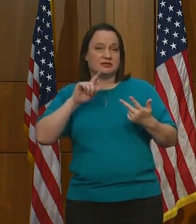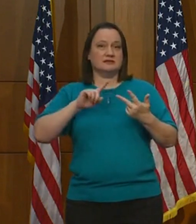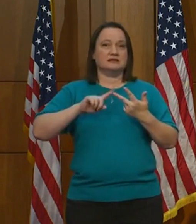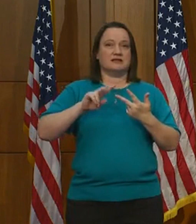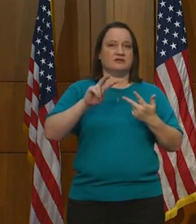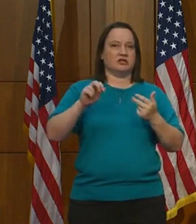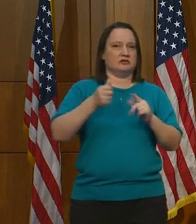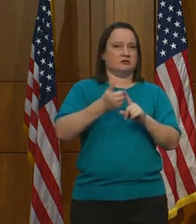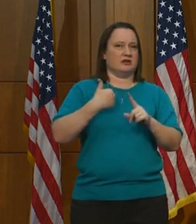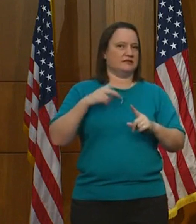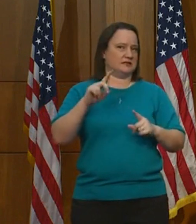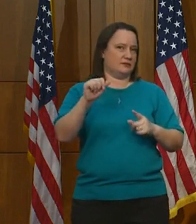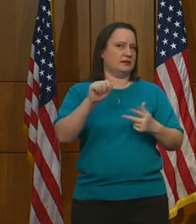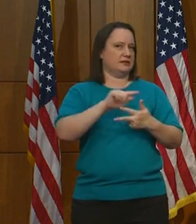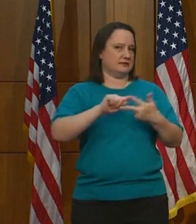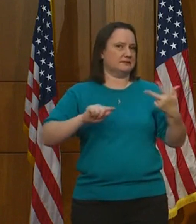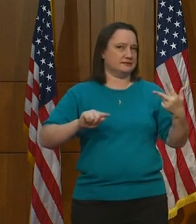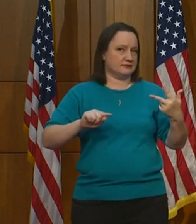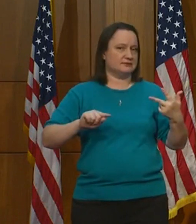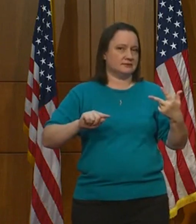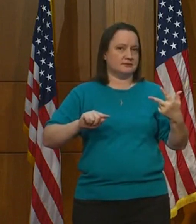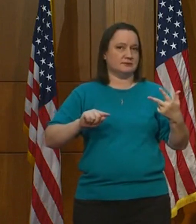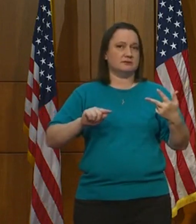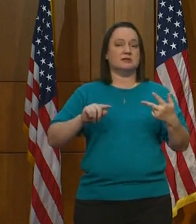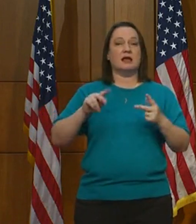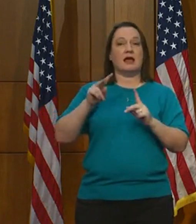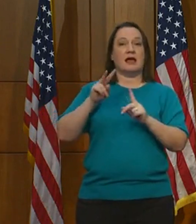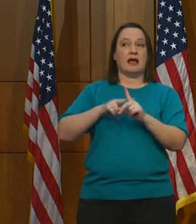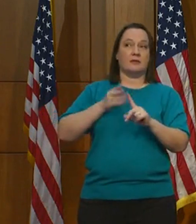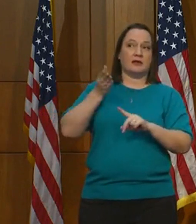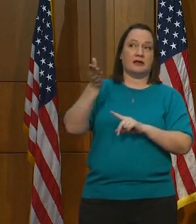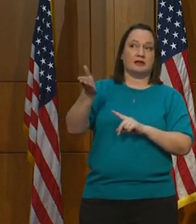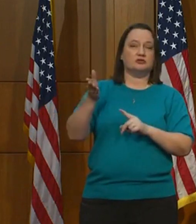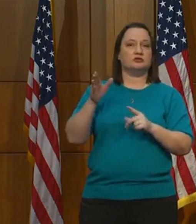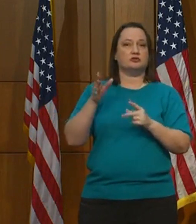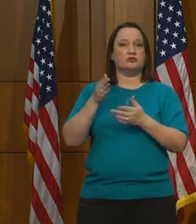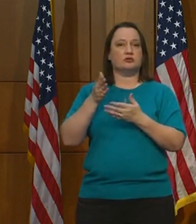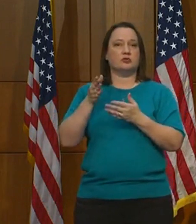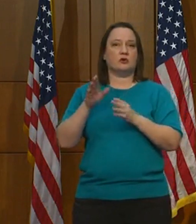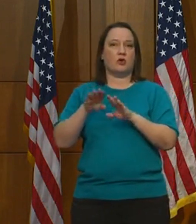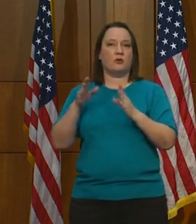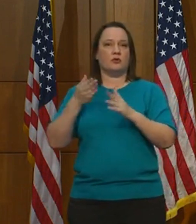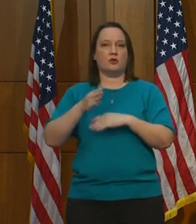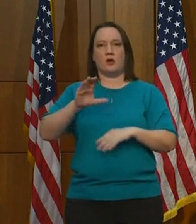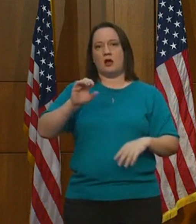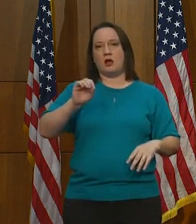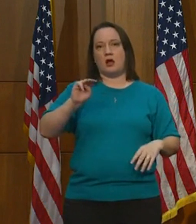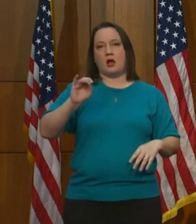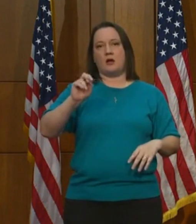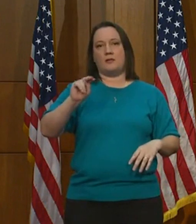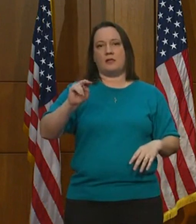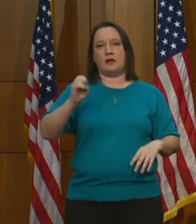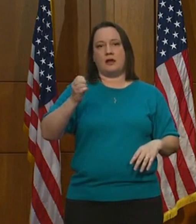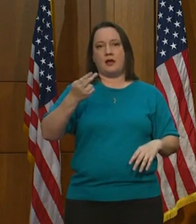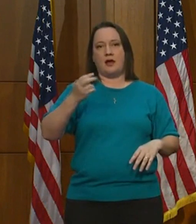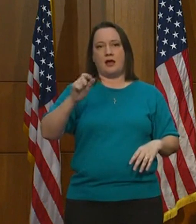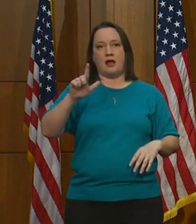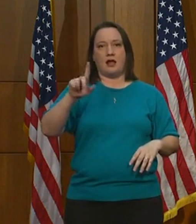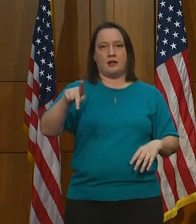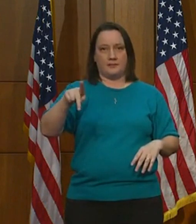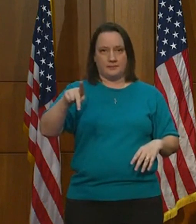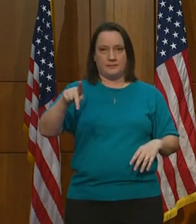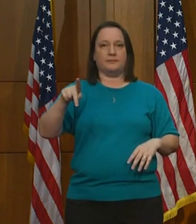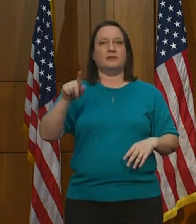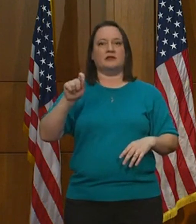with disabilities. Applications are open through commonhelp.virginia.gov, I'll repeat that,